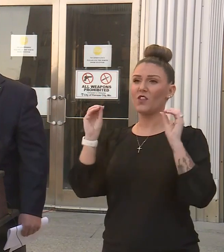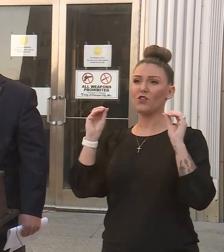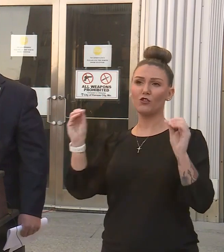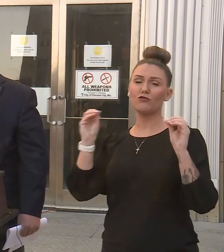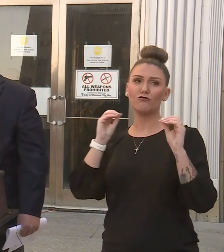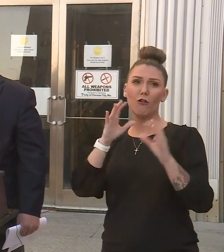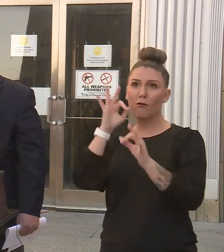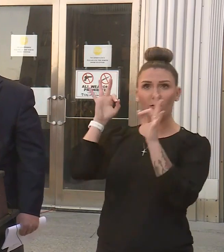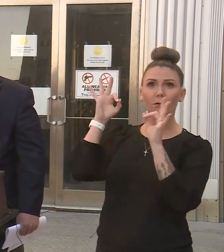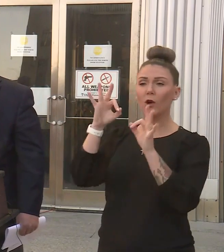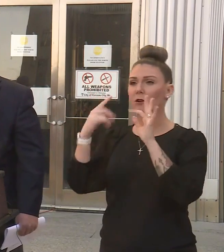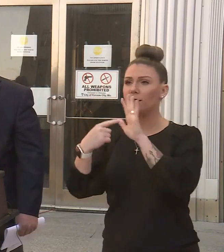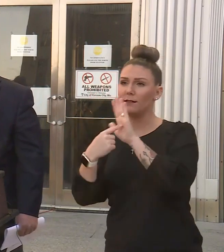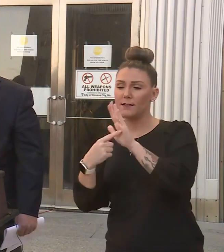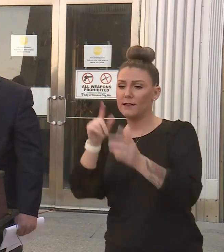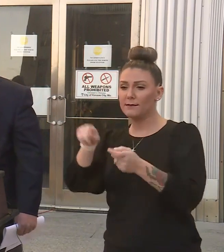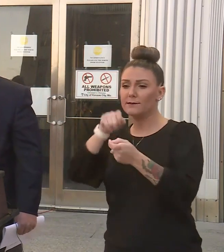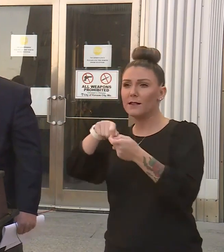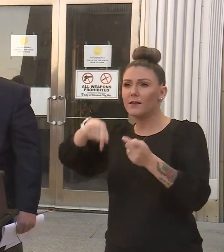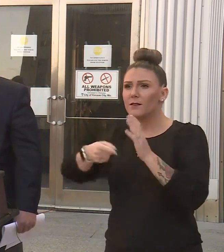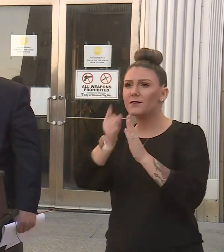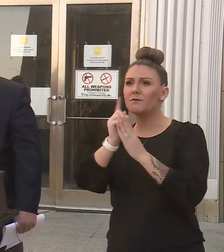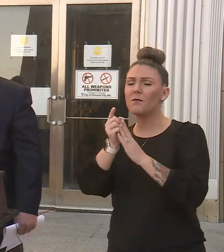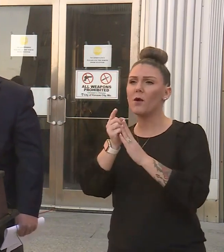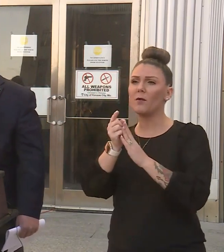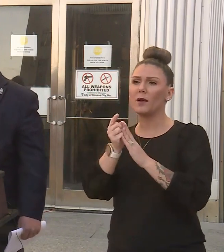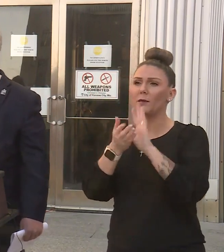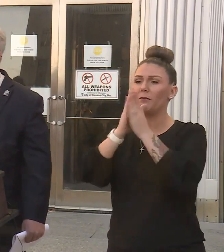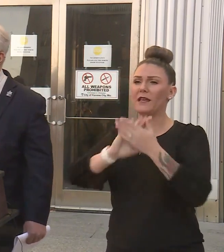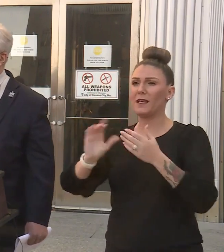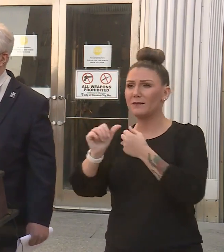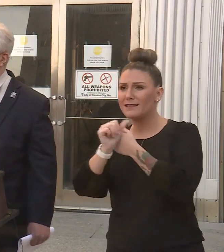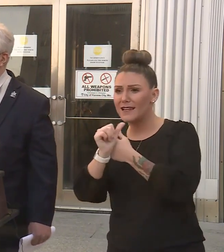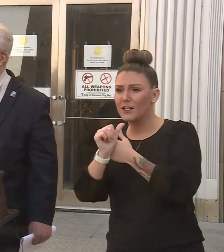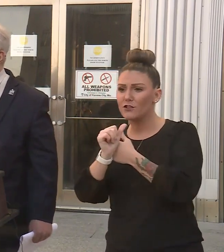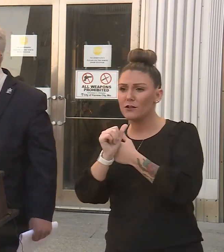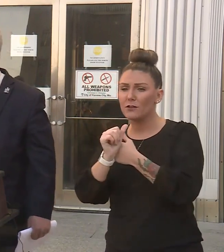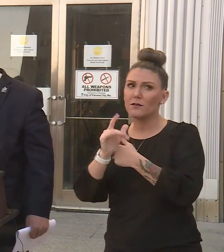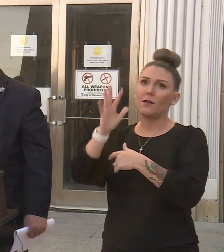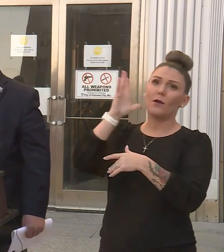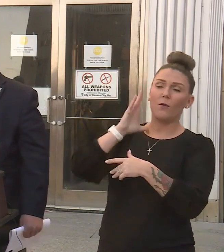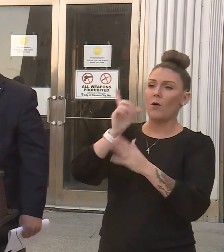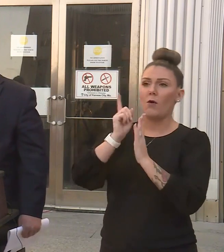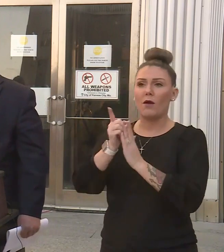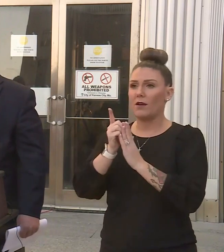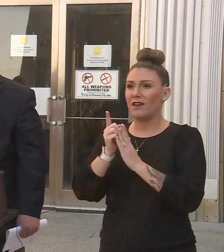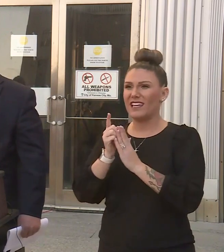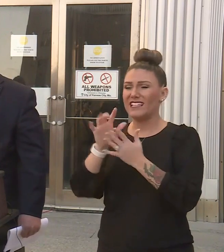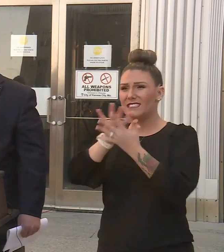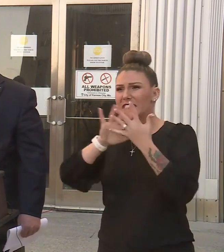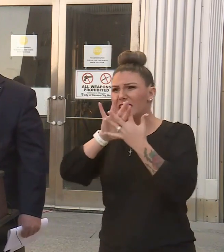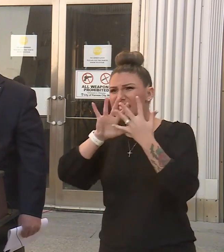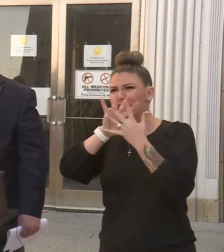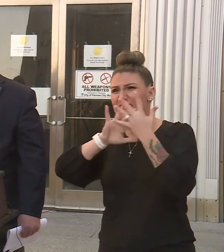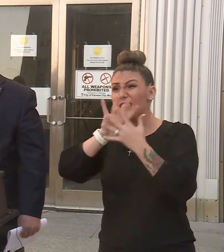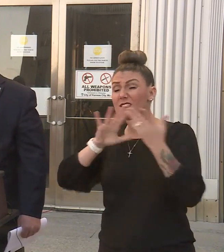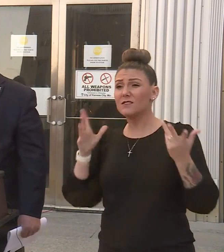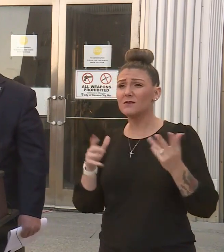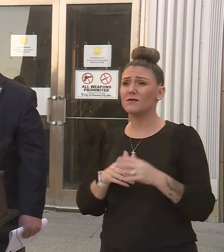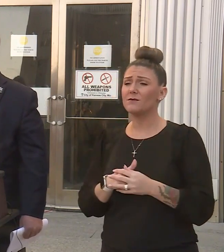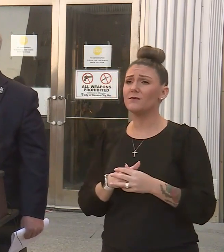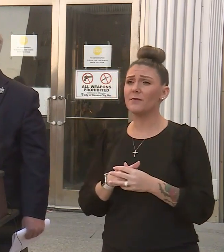line where exactly at this point it becomes dangerous and at this point it wasn't. There's a gradient. So